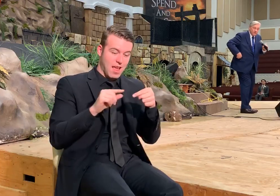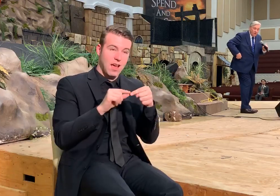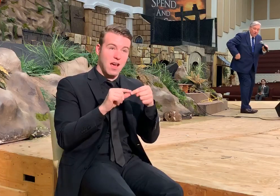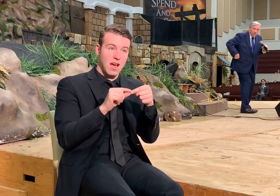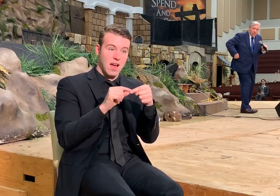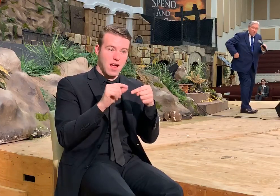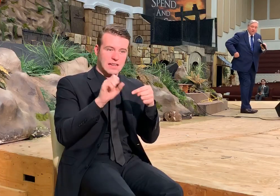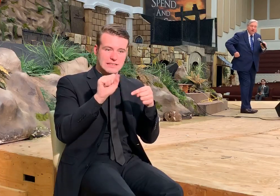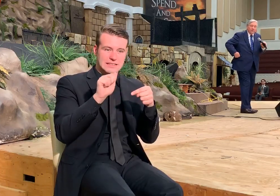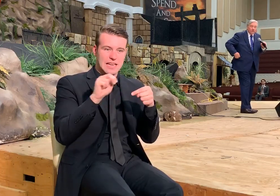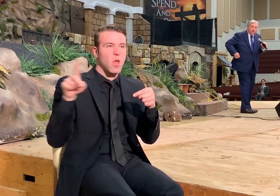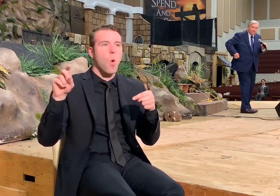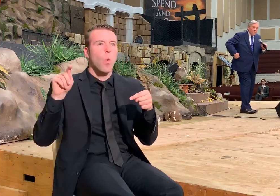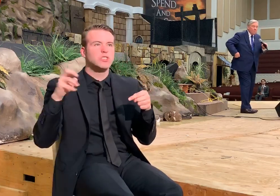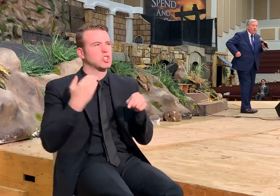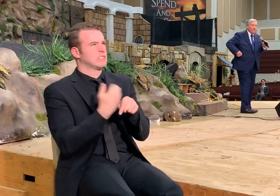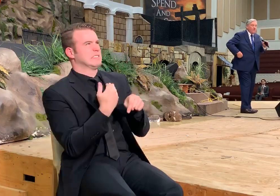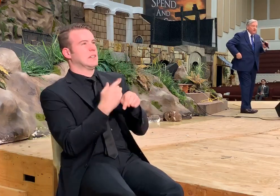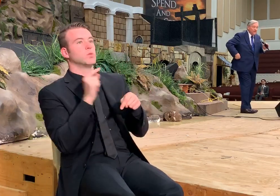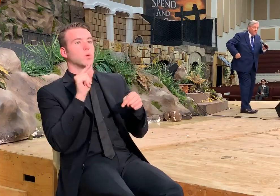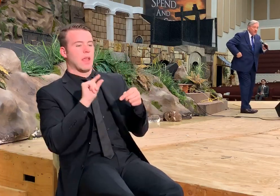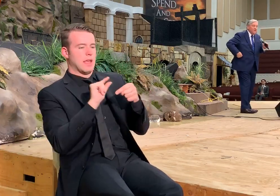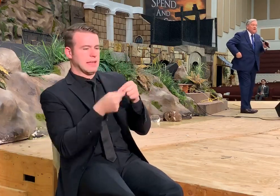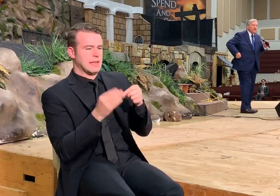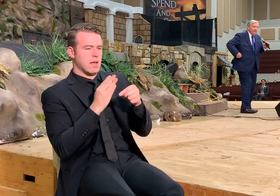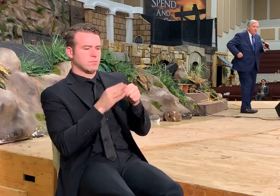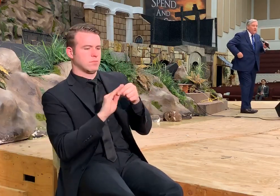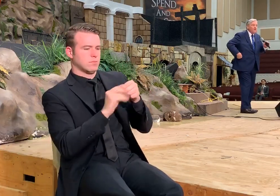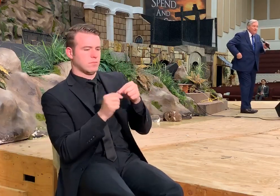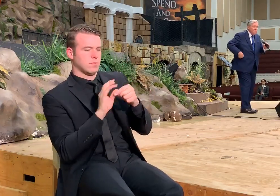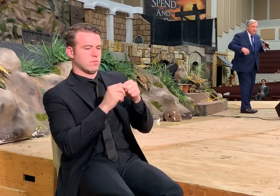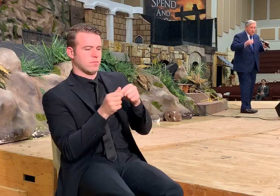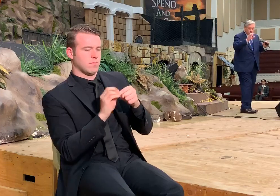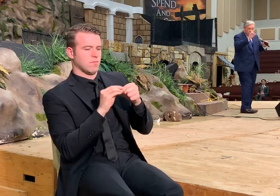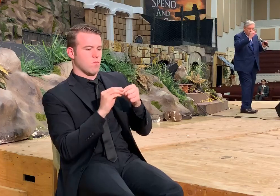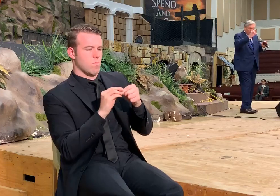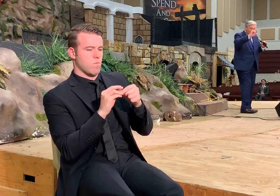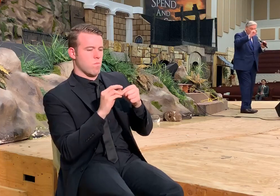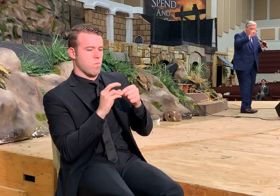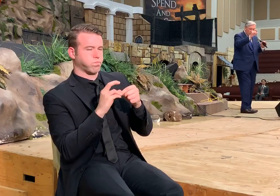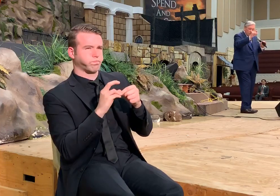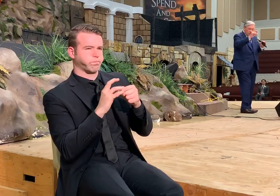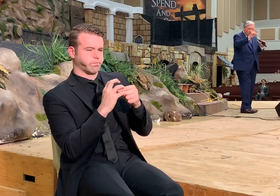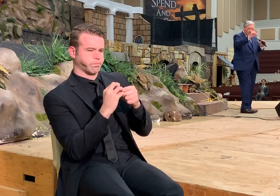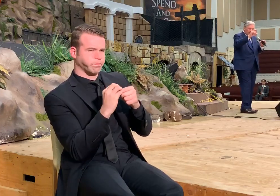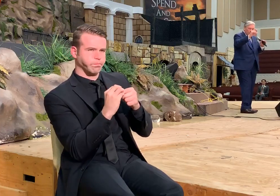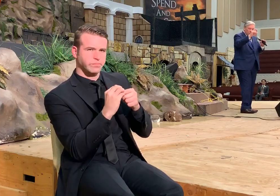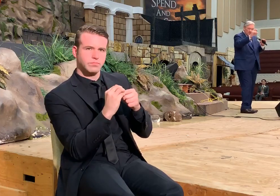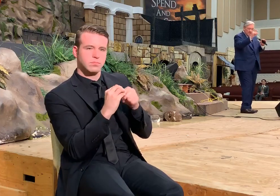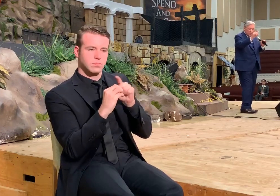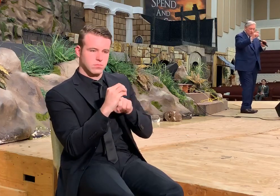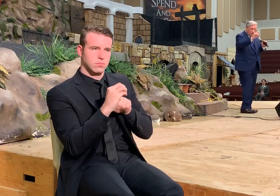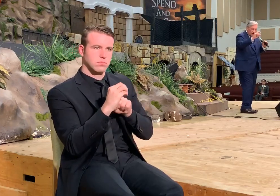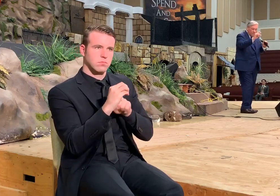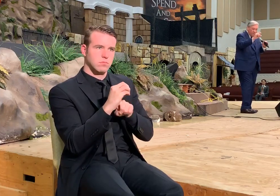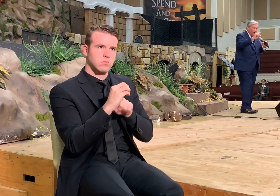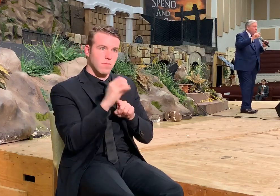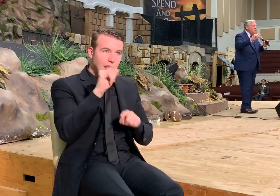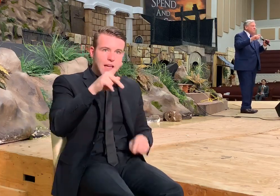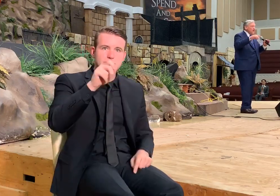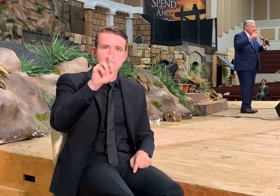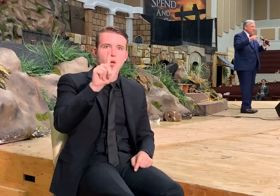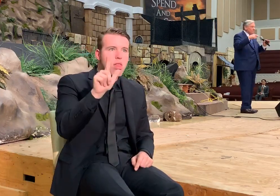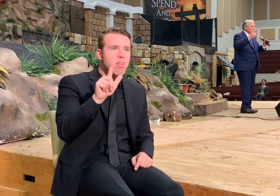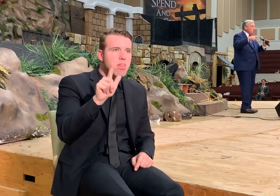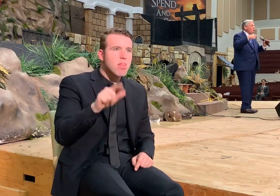the oyster will put another little film over it. And another film. Another film. This is where you get that translucent 3D look of a